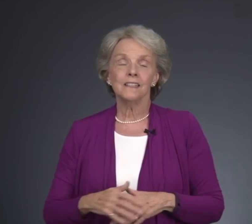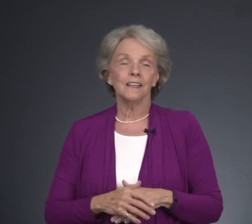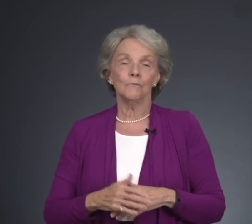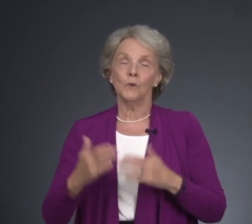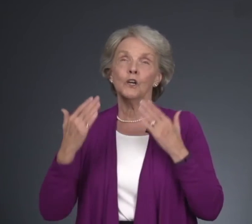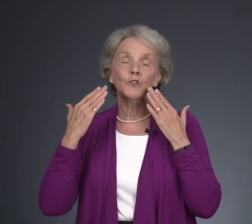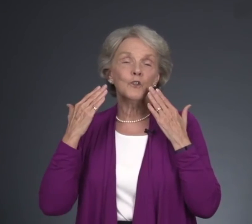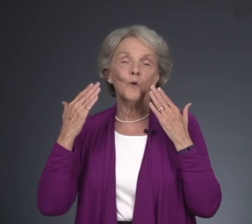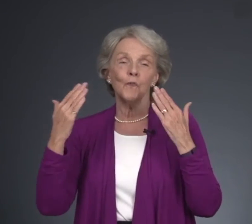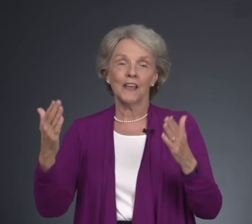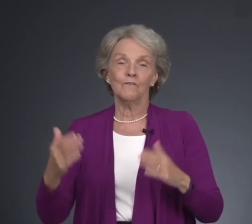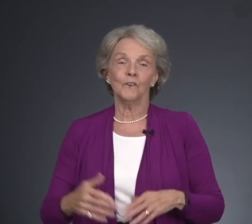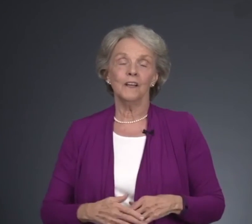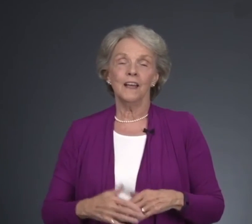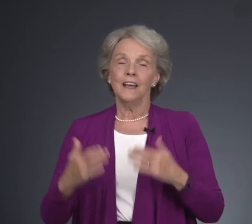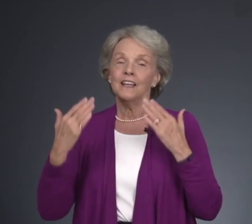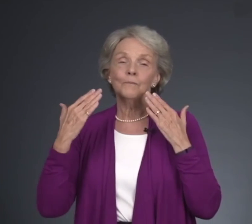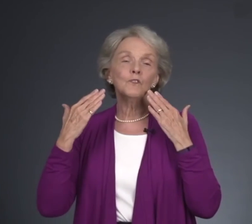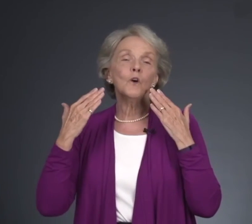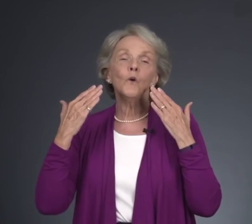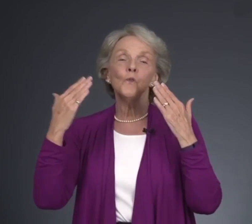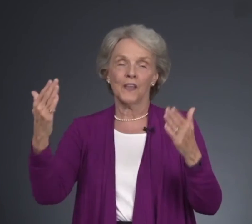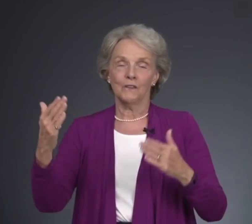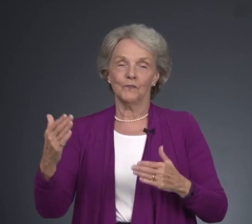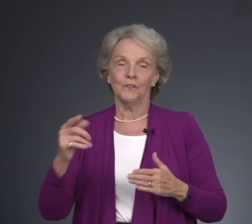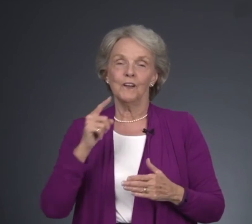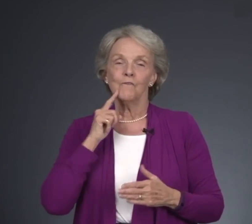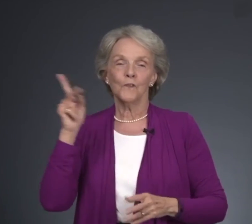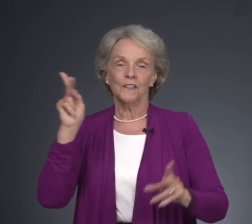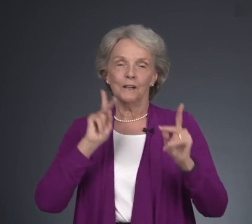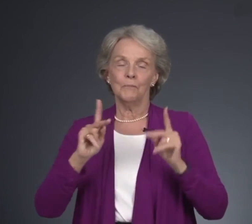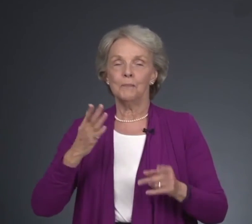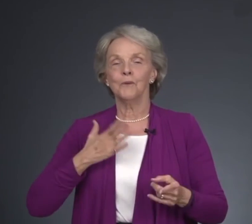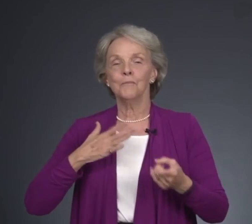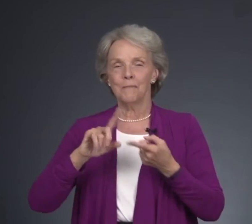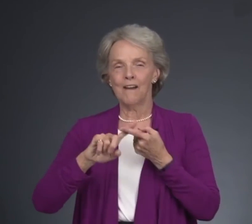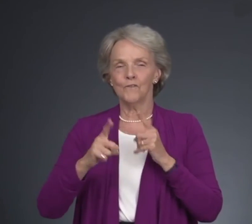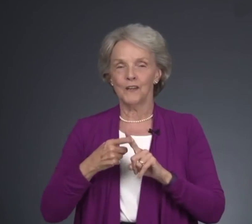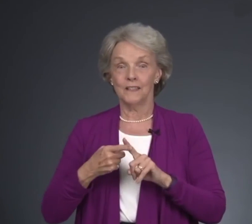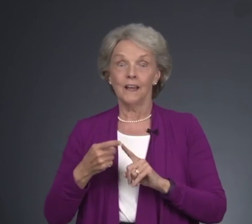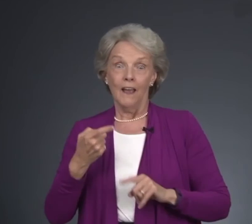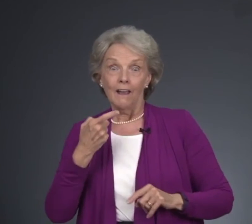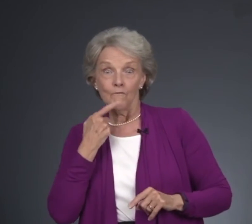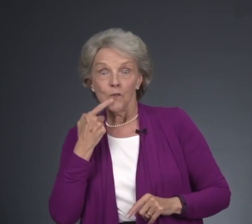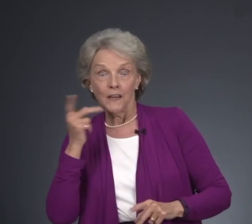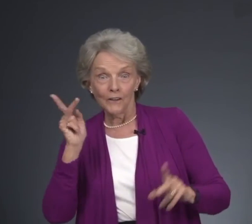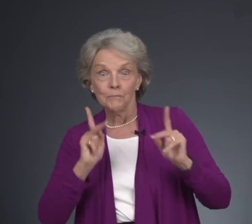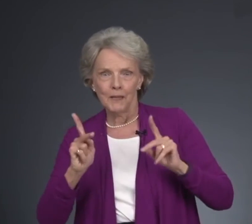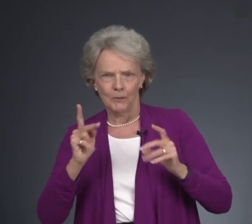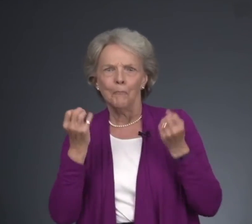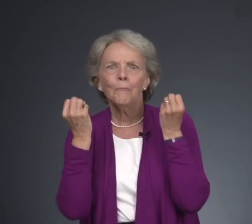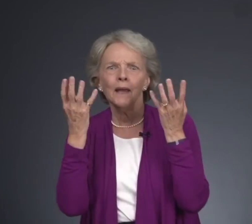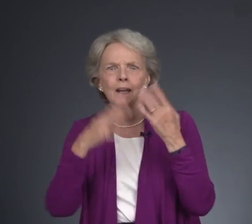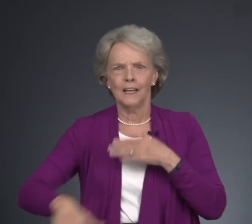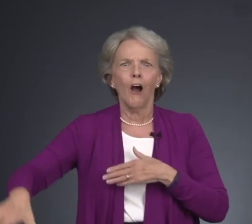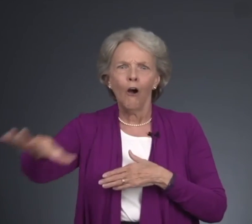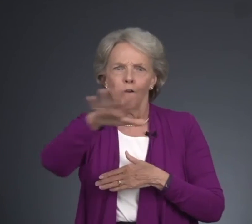And we are so thankful. And I'm so thankful for the deaf people, my friends. And for the hearing people, many all